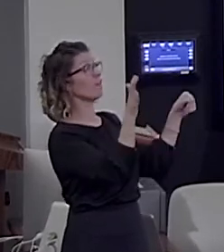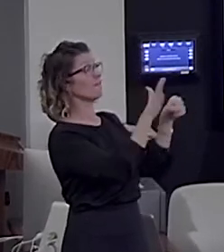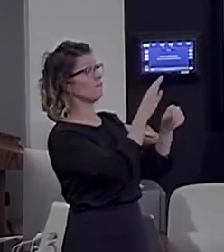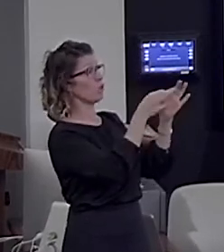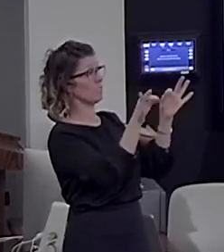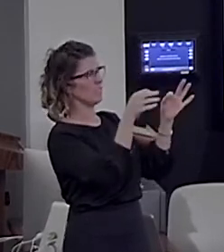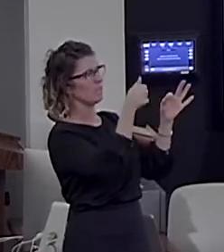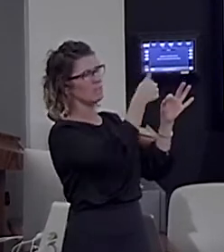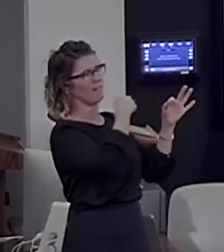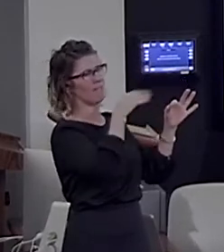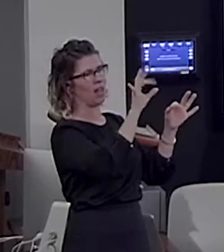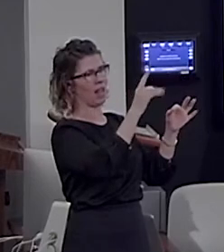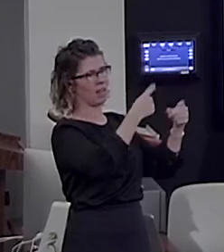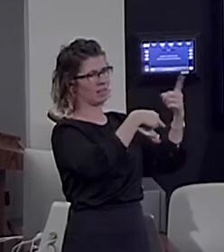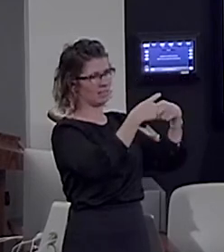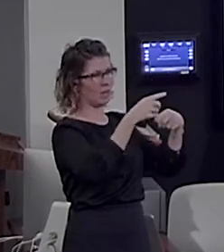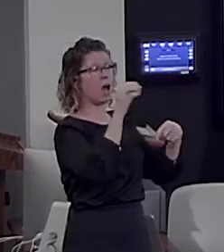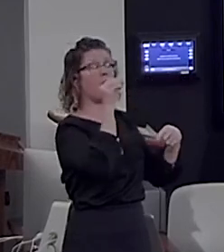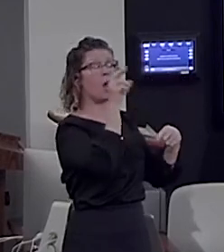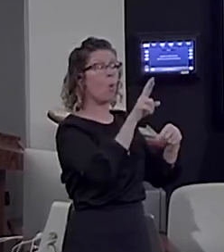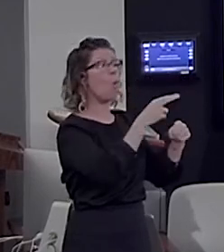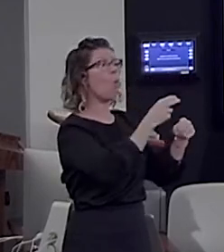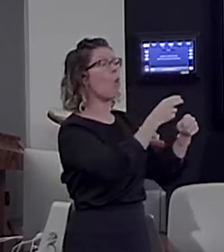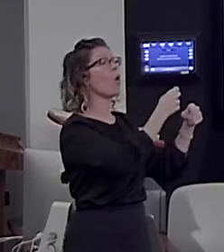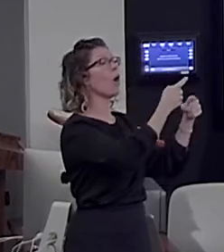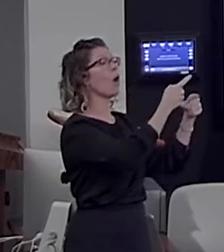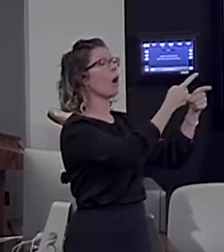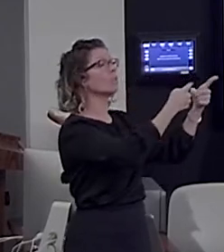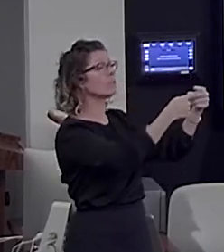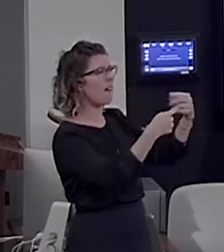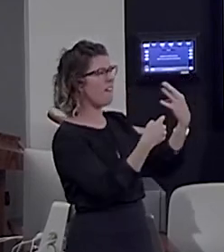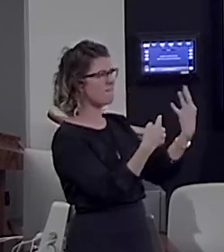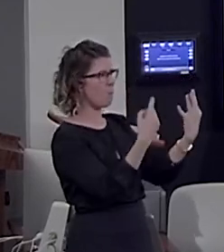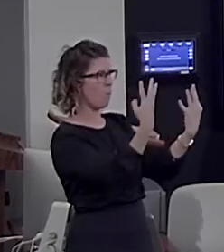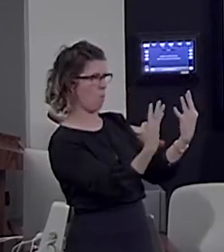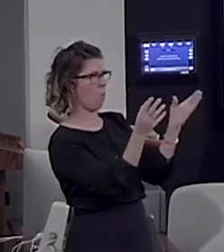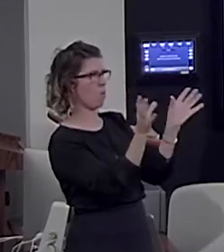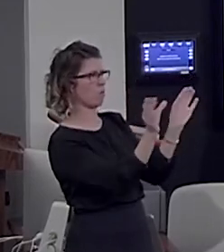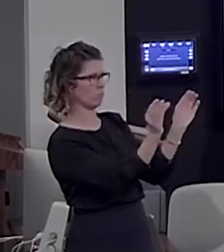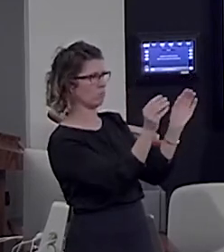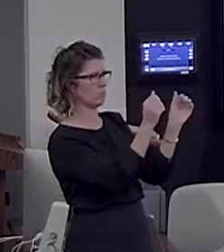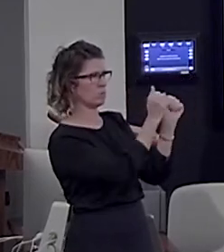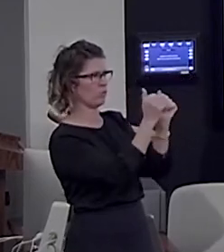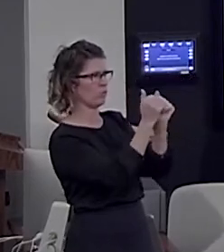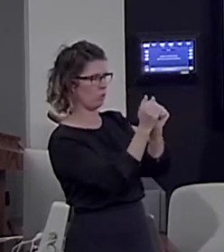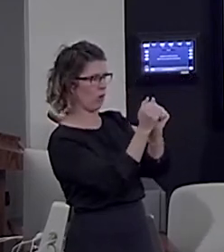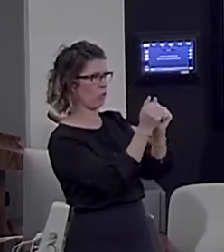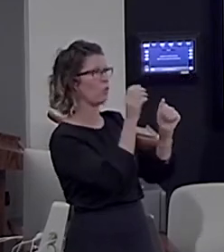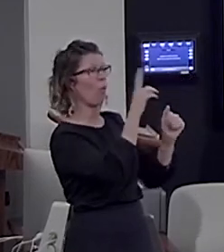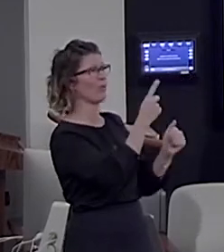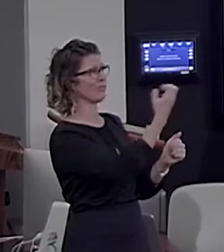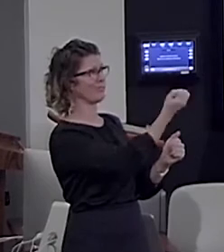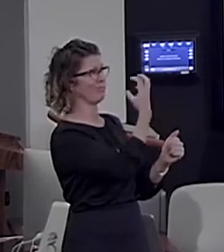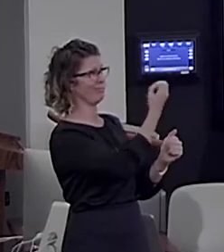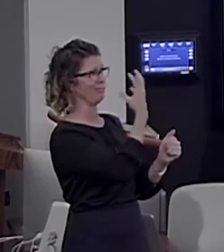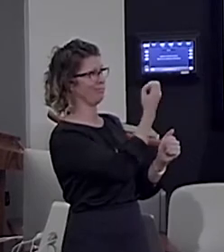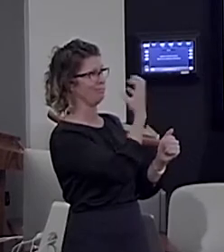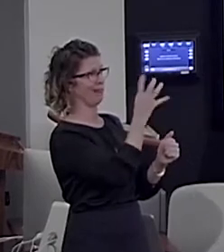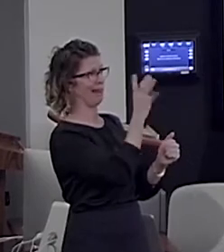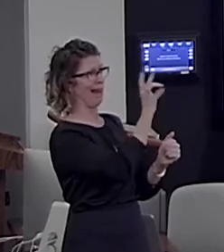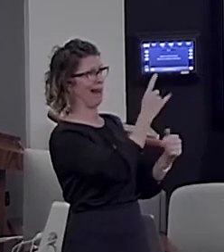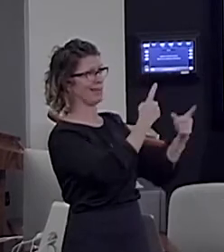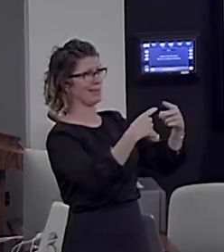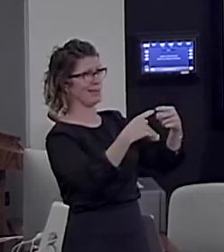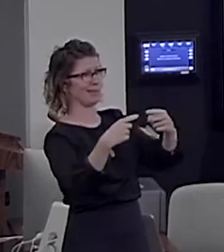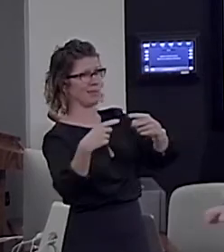two groups of four, four groups of two, or just a list of eight individual signs. So, I want to show you a